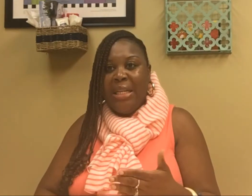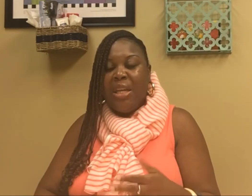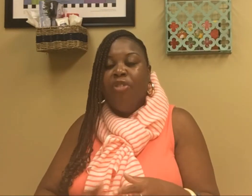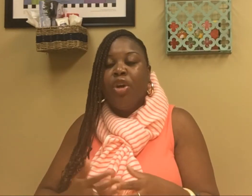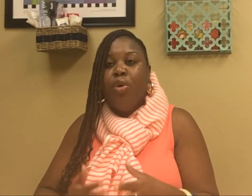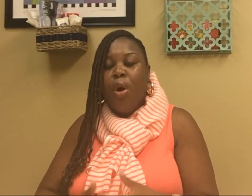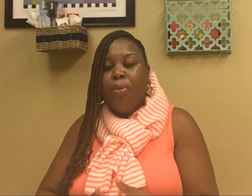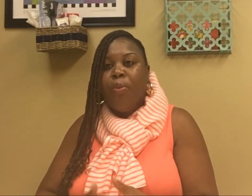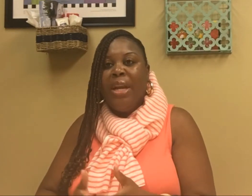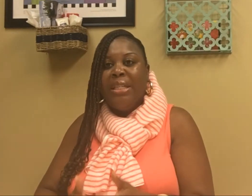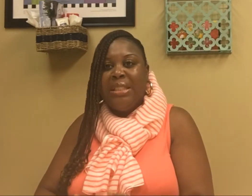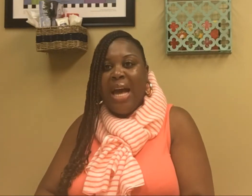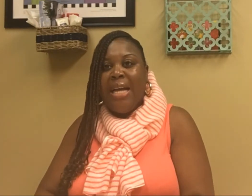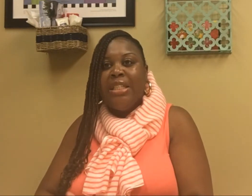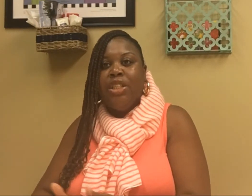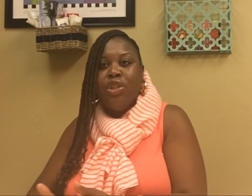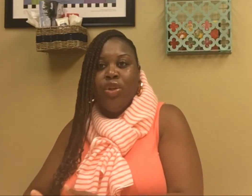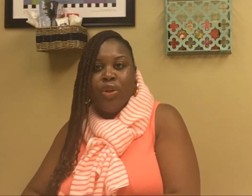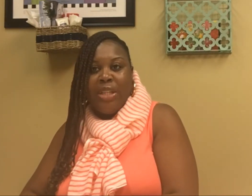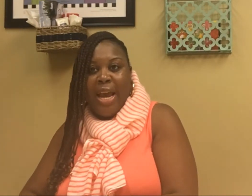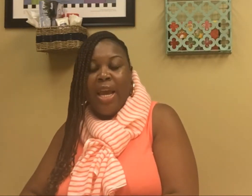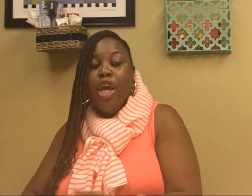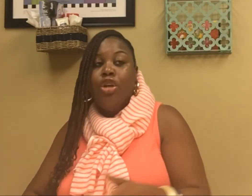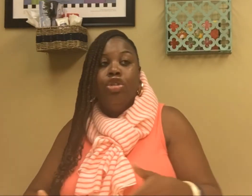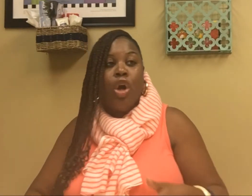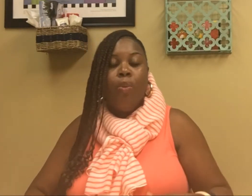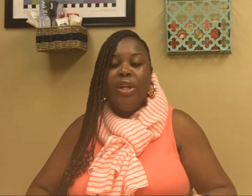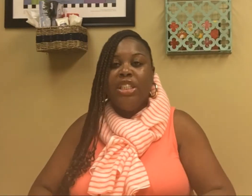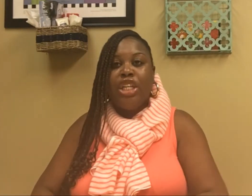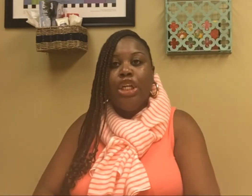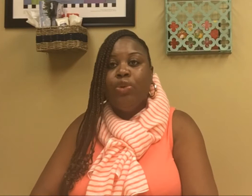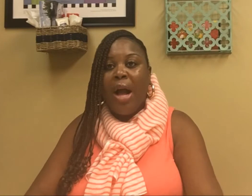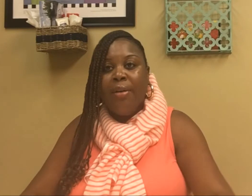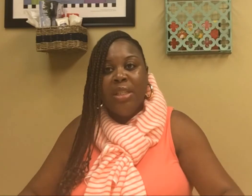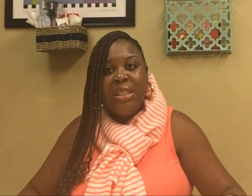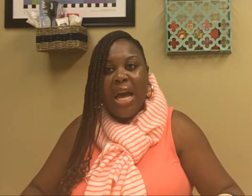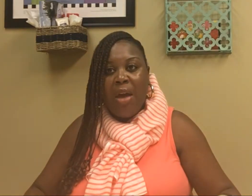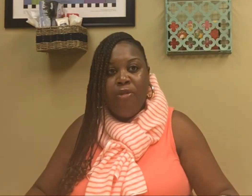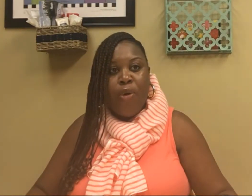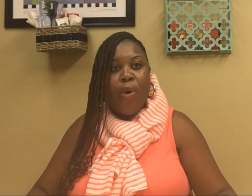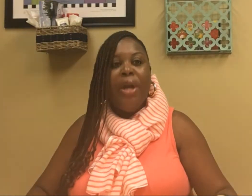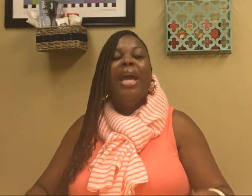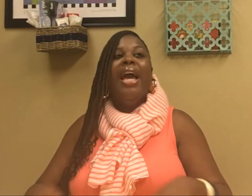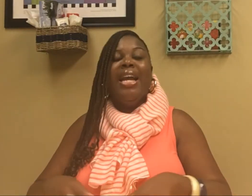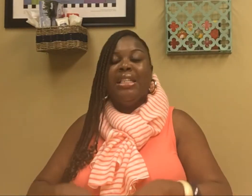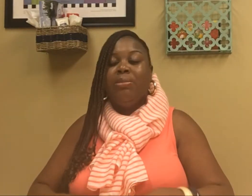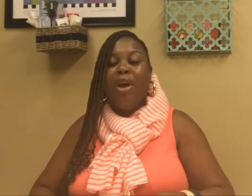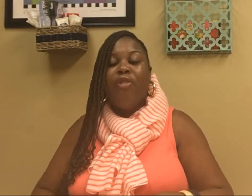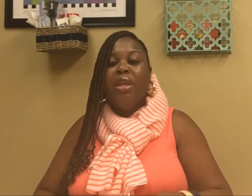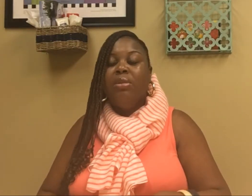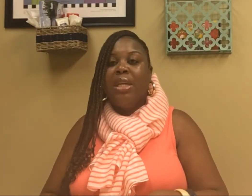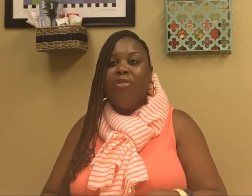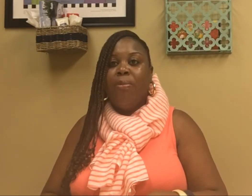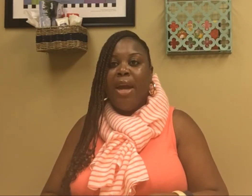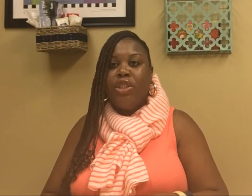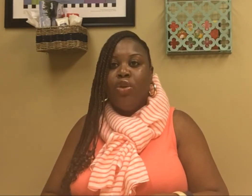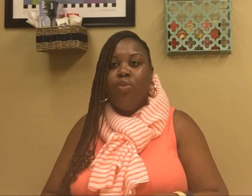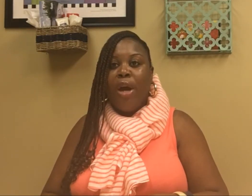of incorporating signs into your day. You don't want to schedule out this time for it and expect for them to give it back to you right